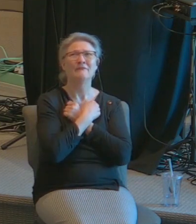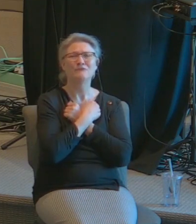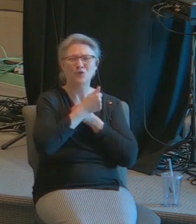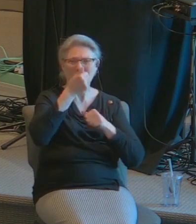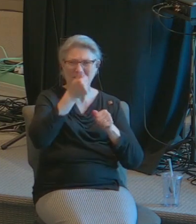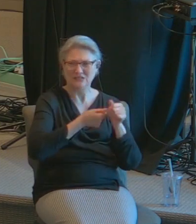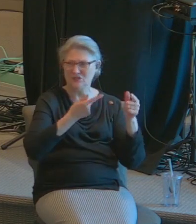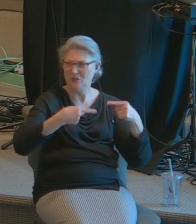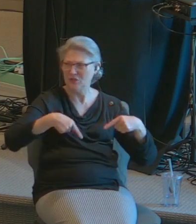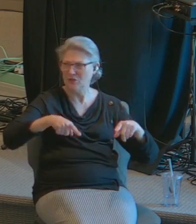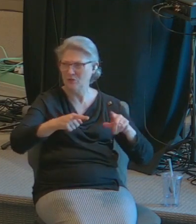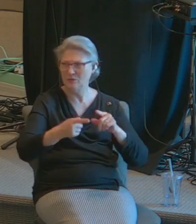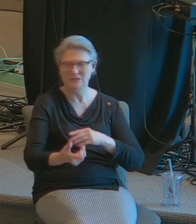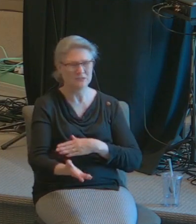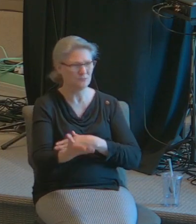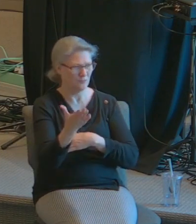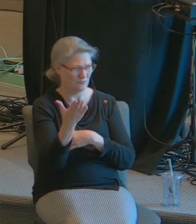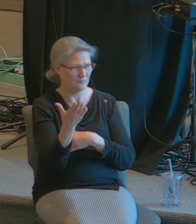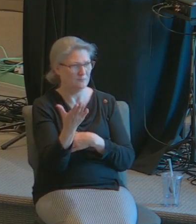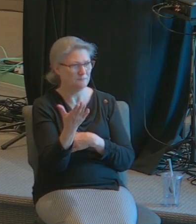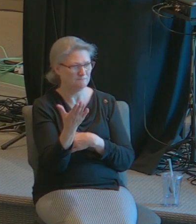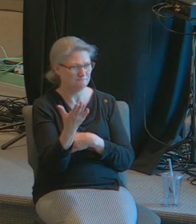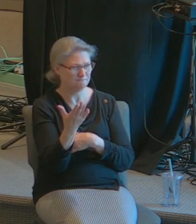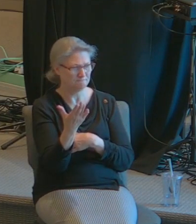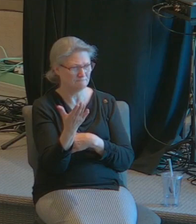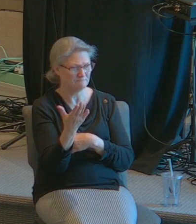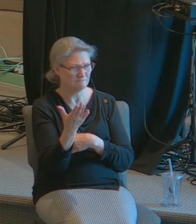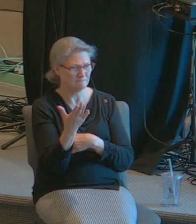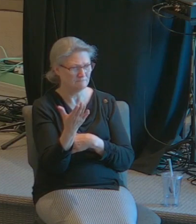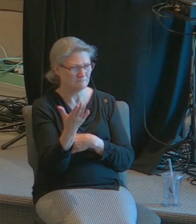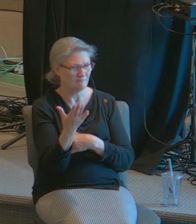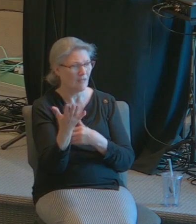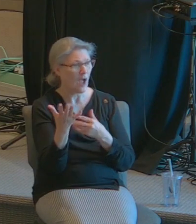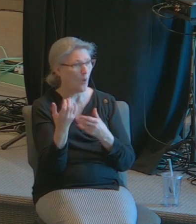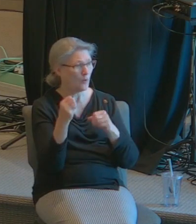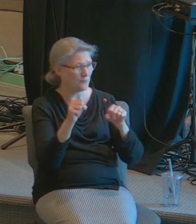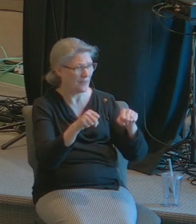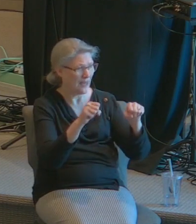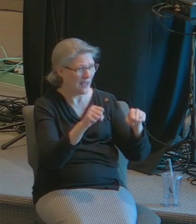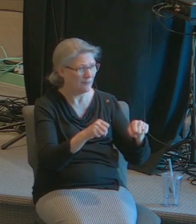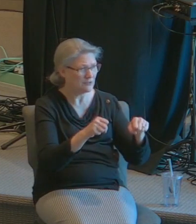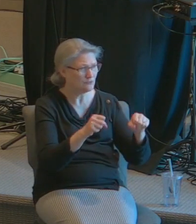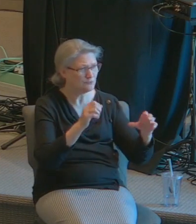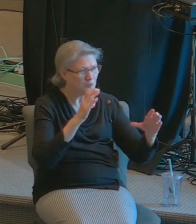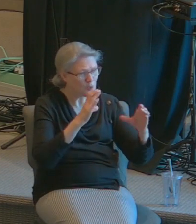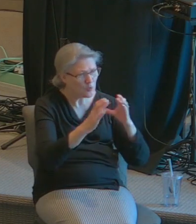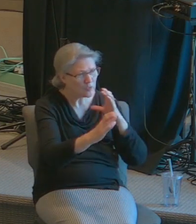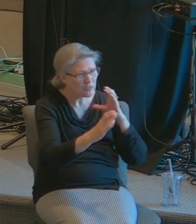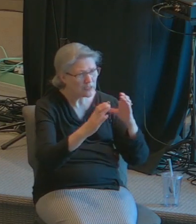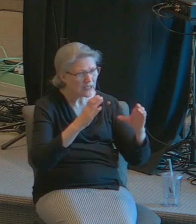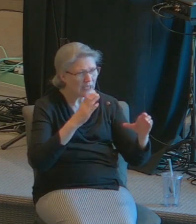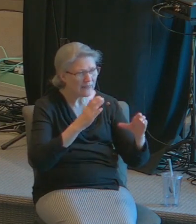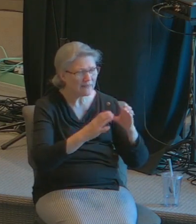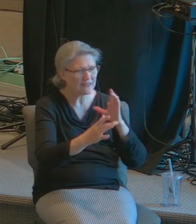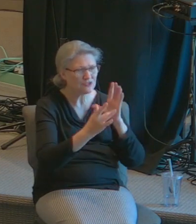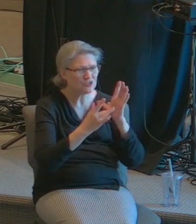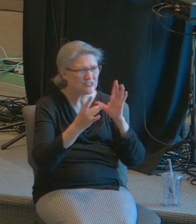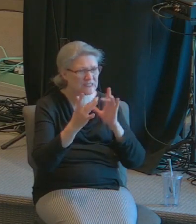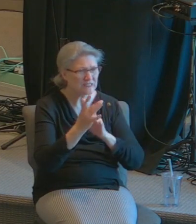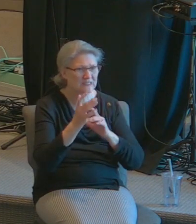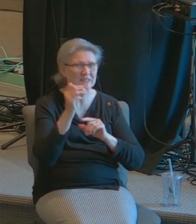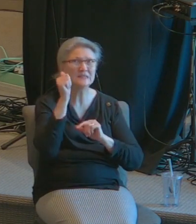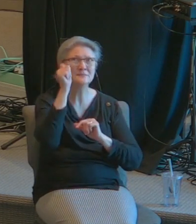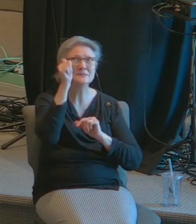each of you here this morning and I want to be able to communicate that Jesus